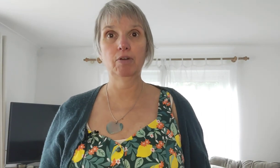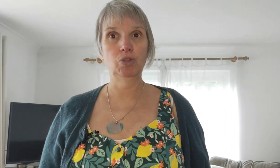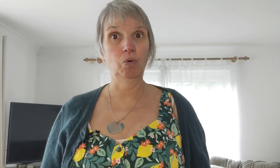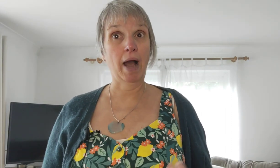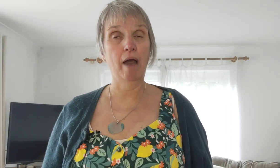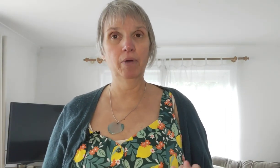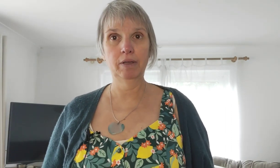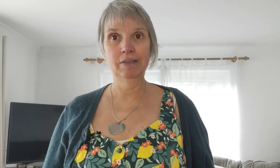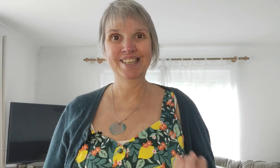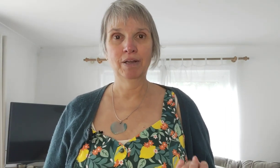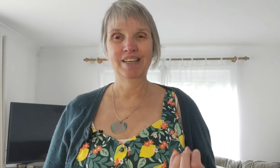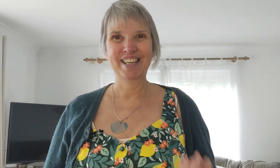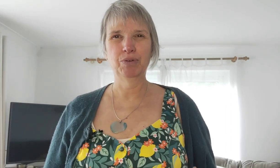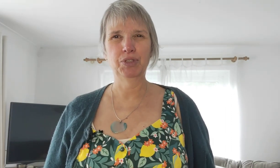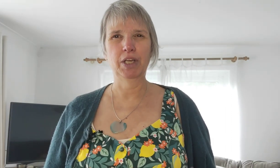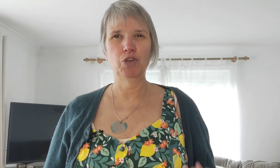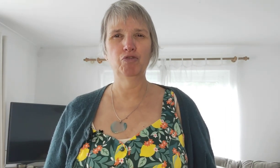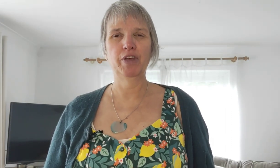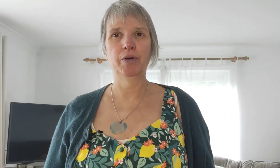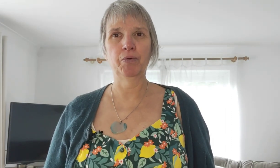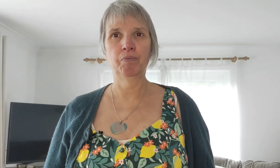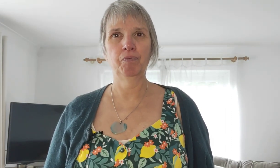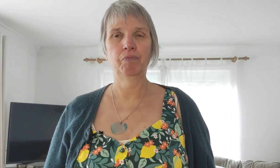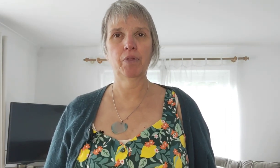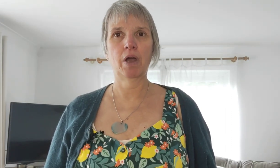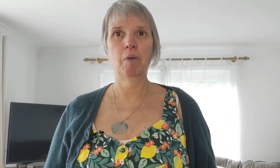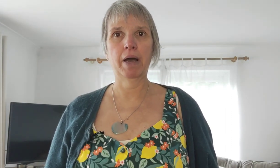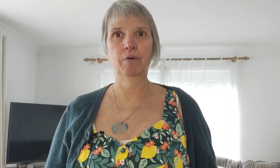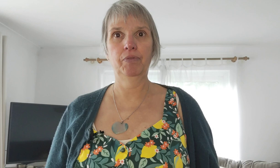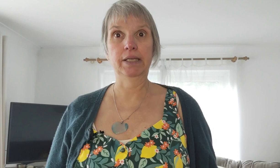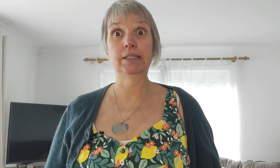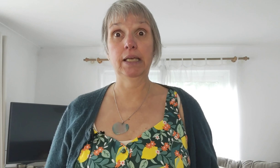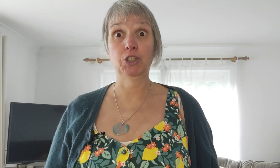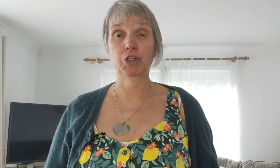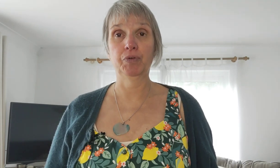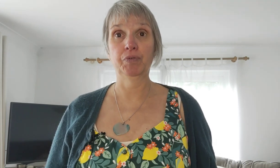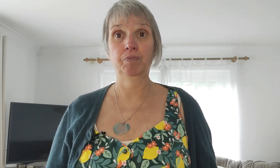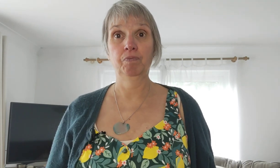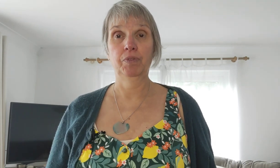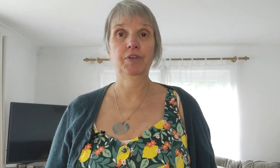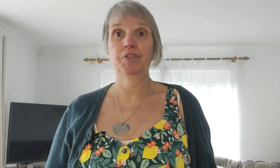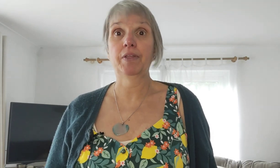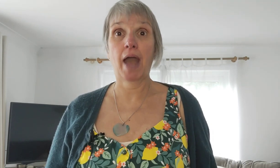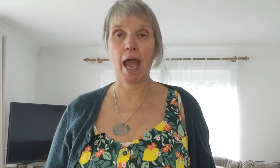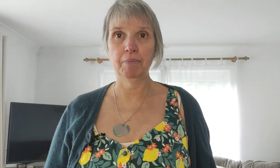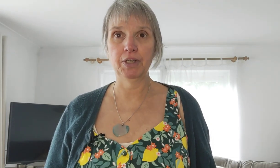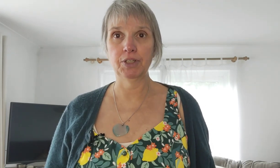there at all how guilty you feel about this issue this thing that happened